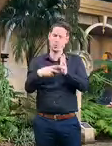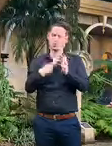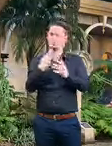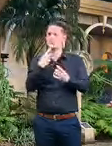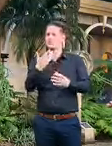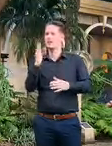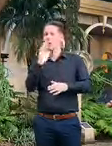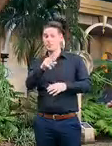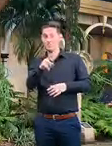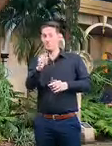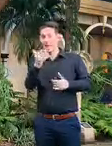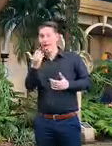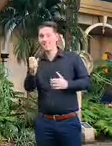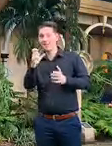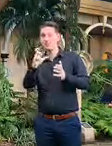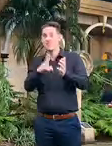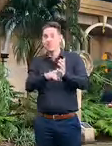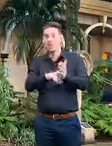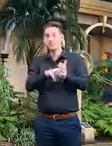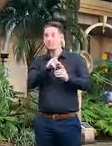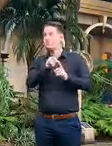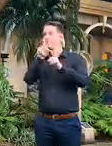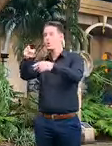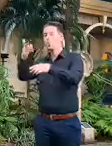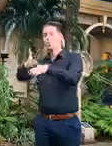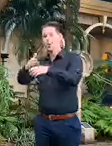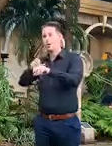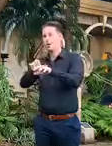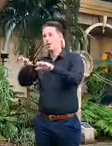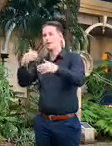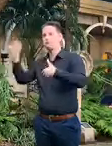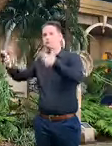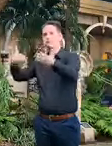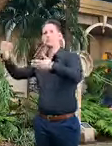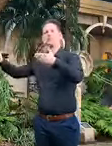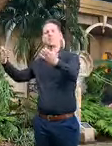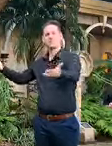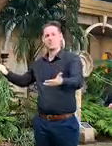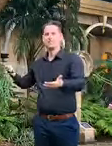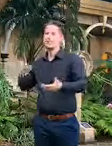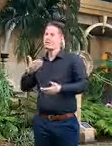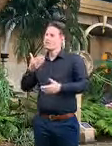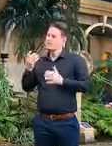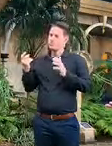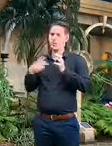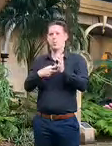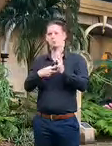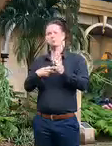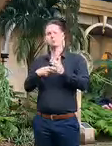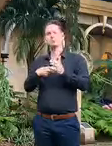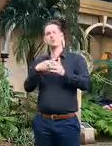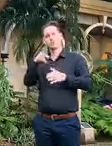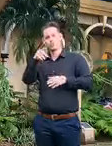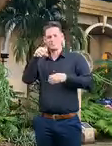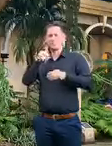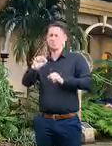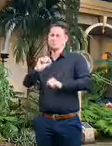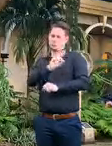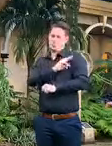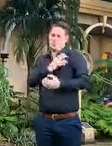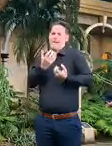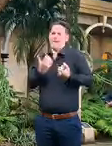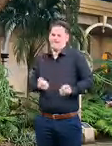they do have the virus and they go out into the workplace then they can transmit that so it's absolutely crucial that everyone plays their part